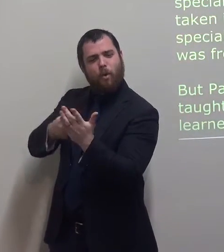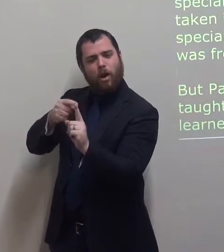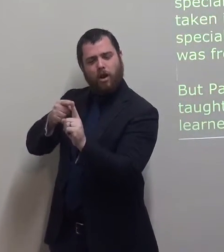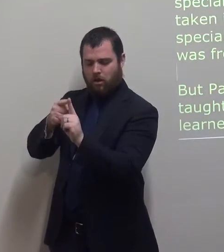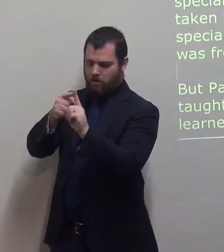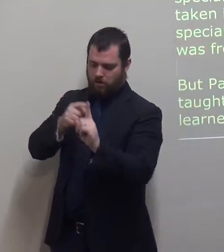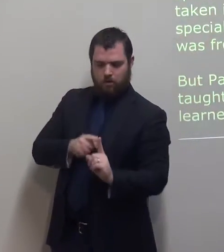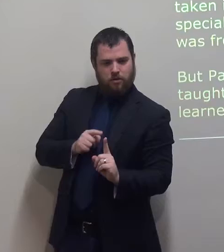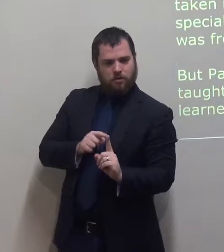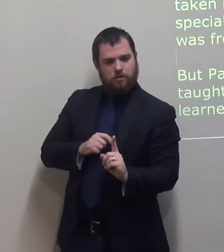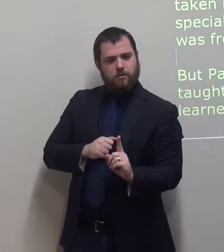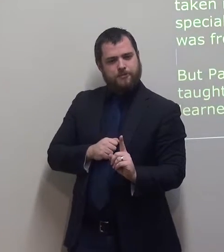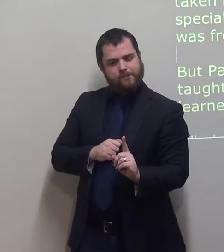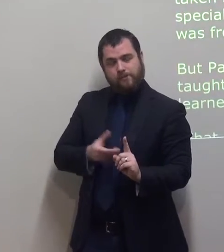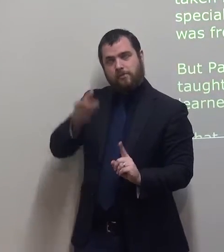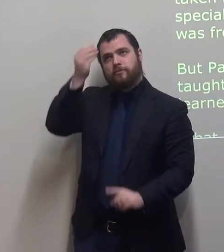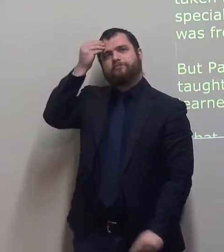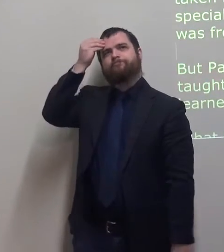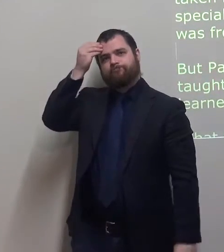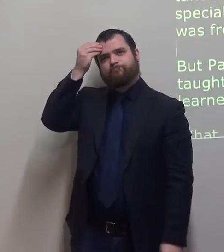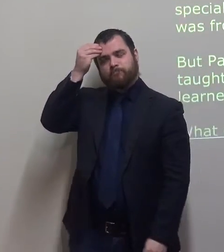But Paul used the doctrine and to Timothy.